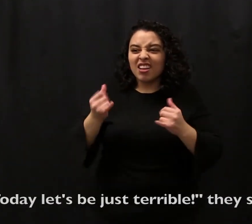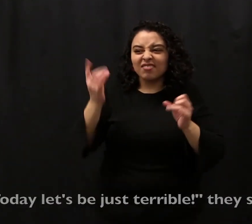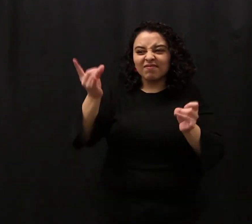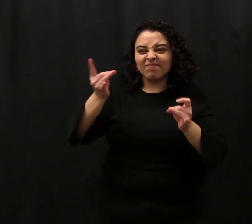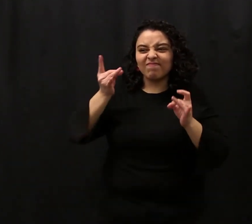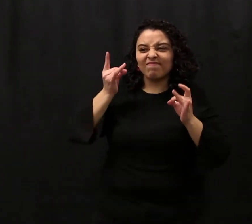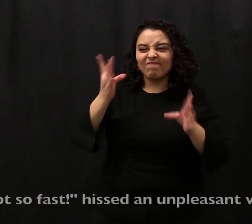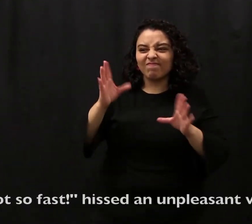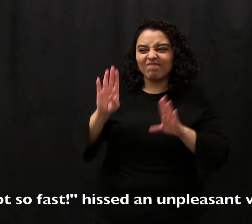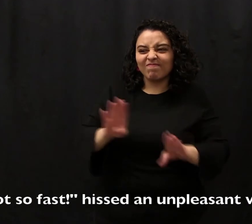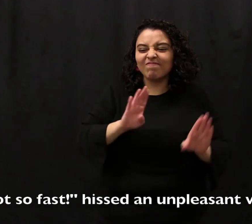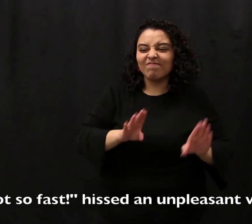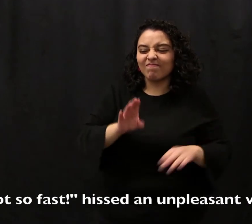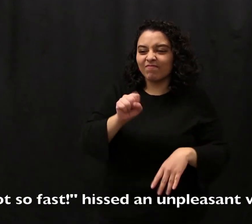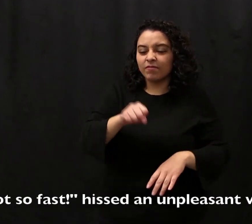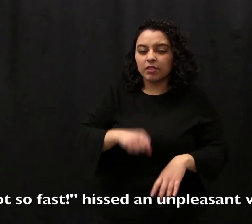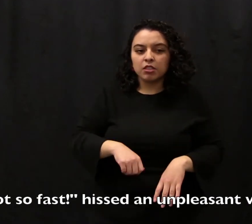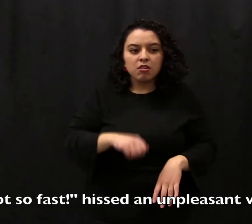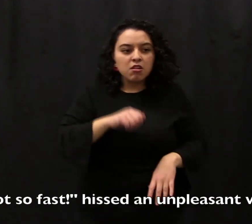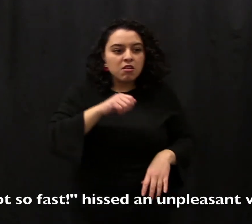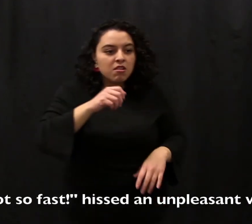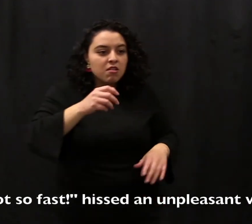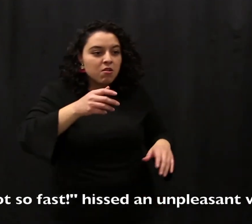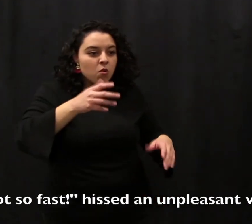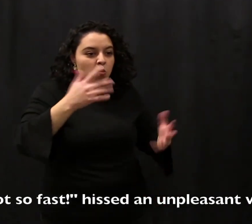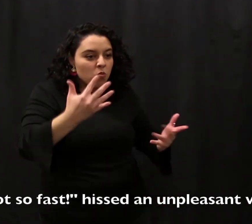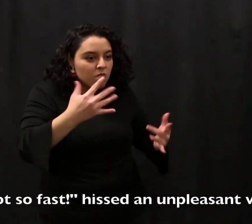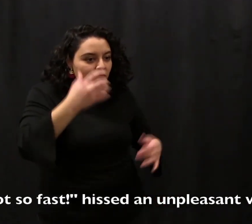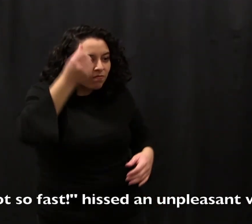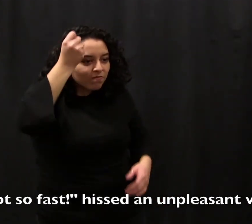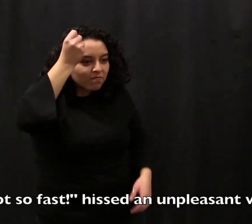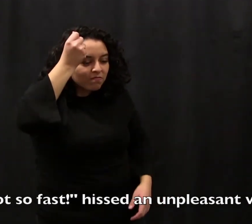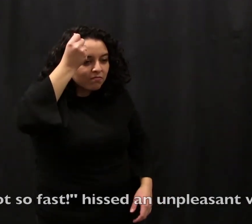said. Not so fast, hissed an unpleasant voice.